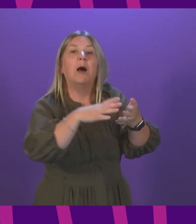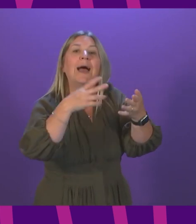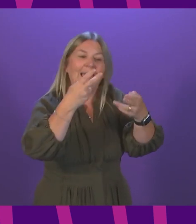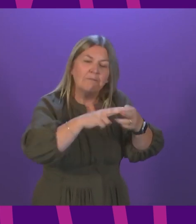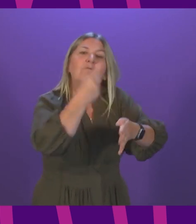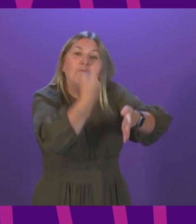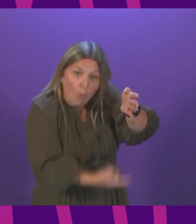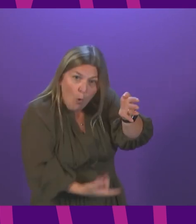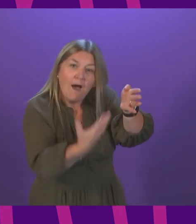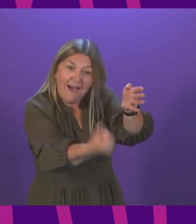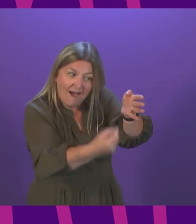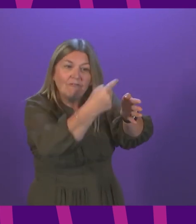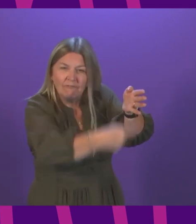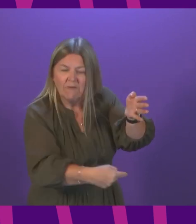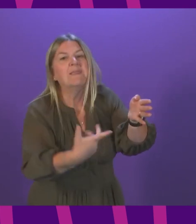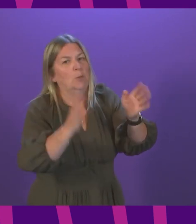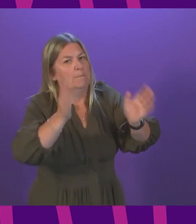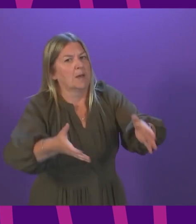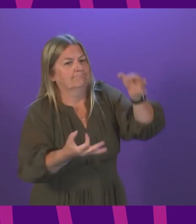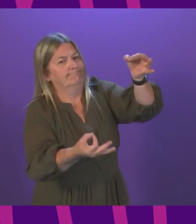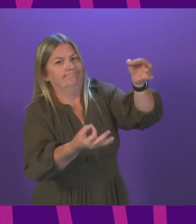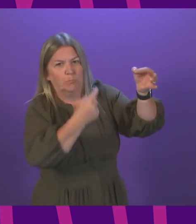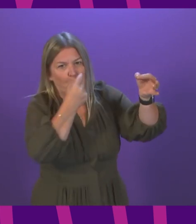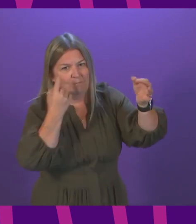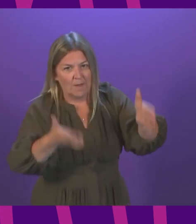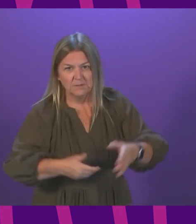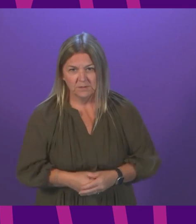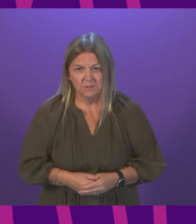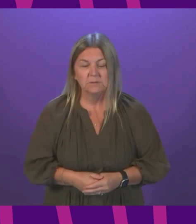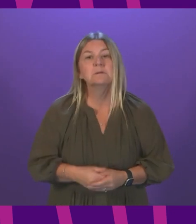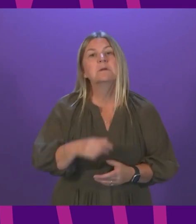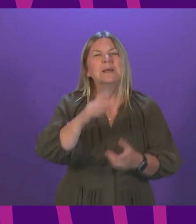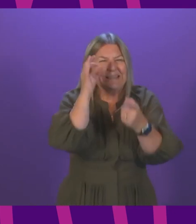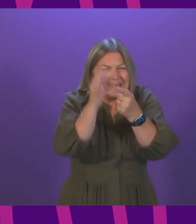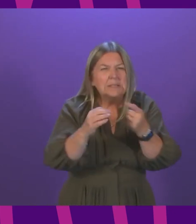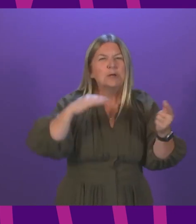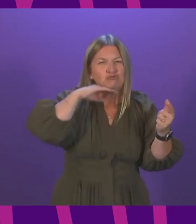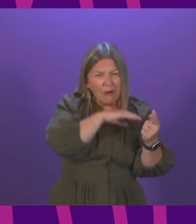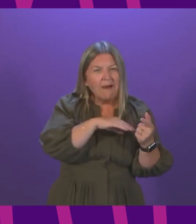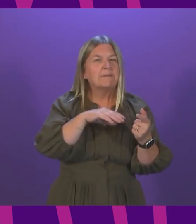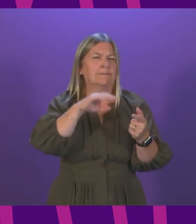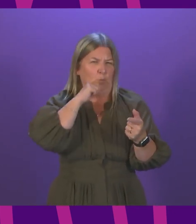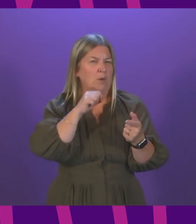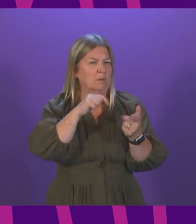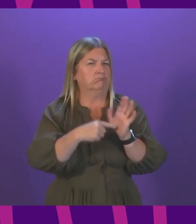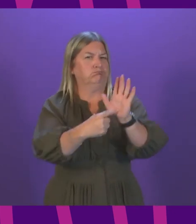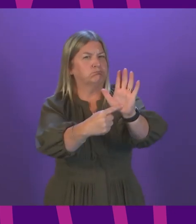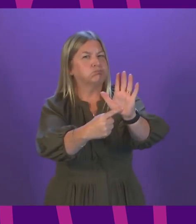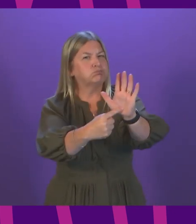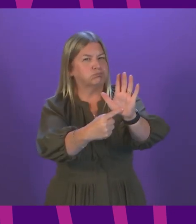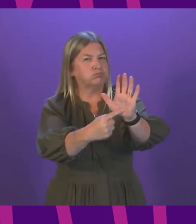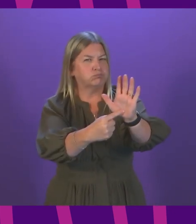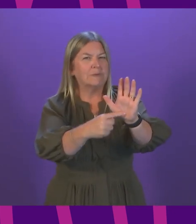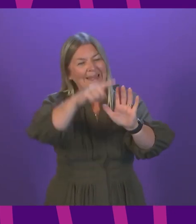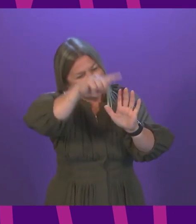all four of these factors apply. Detailed draft guidance will be published ahead of the regulations, setting out clearly what each